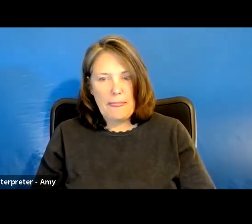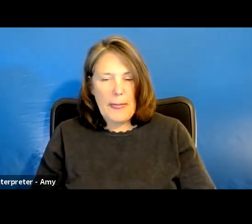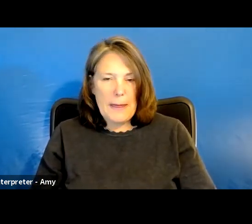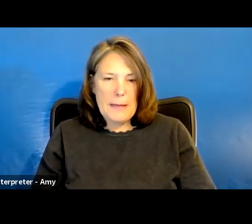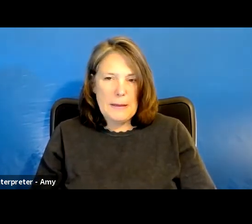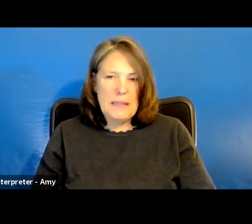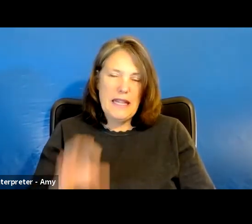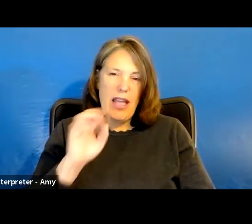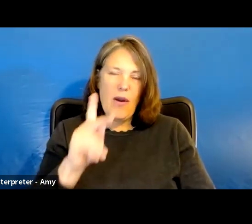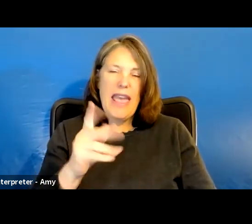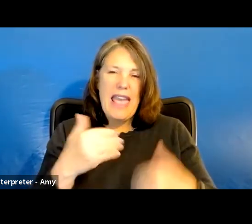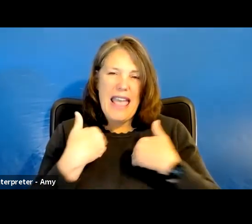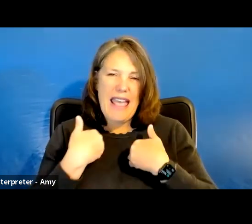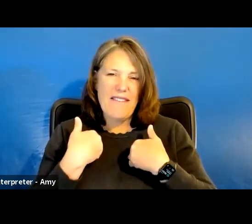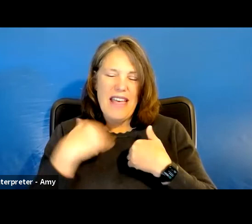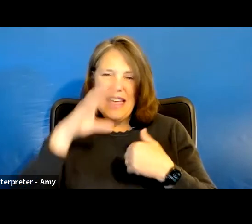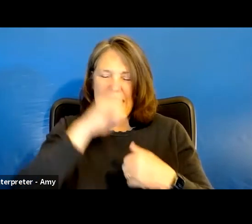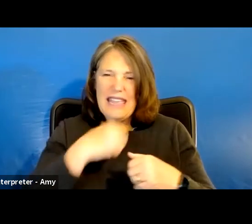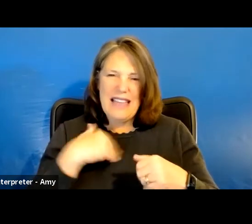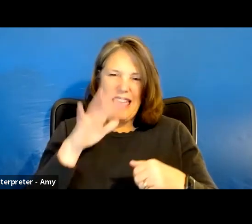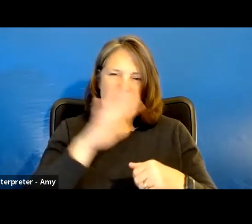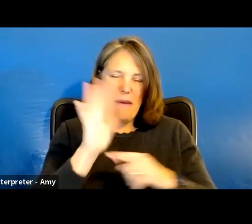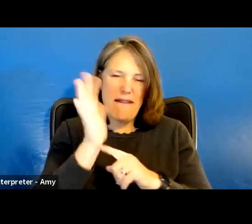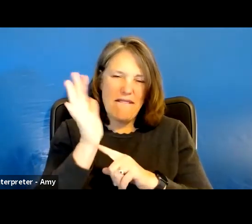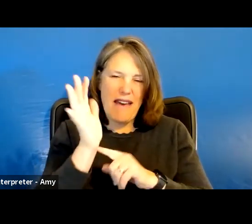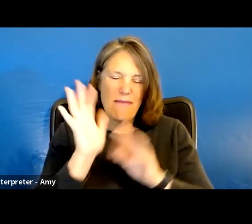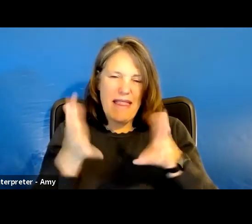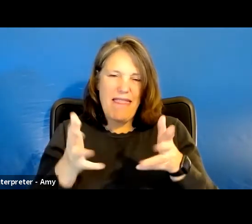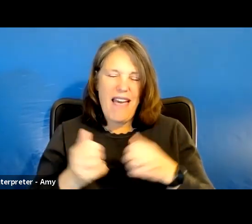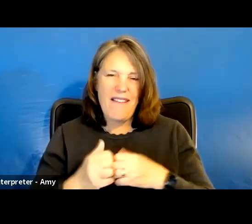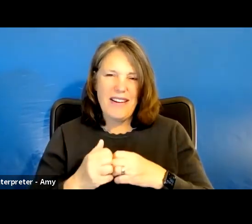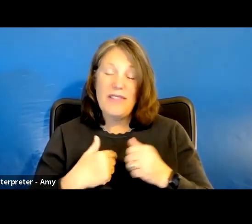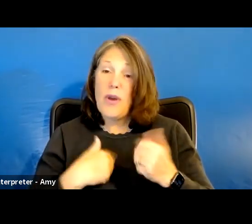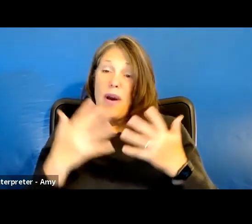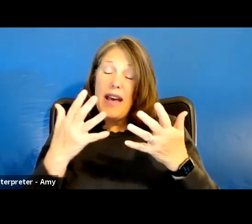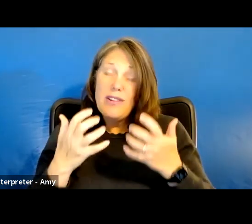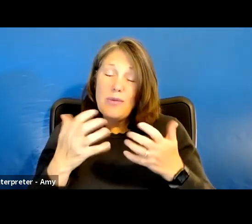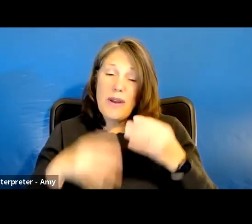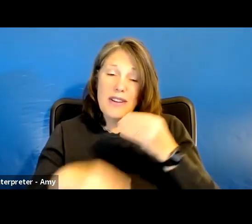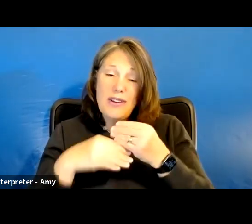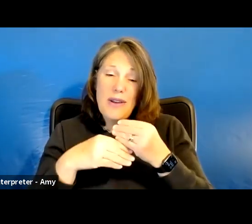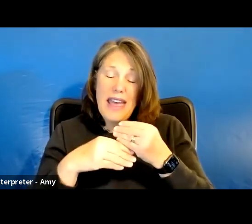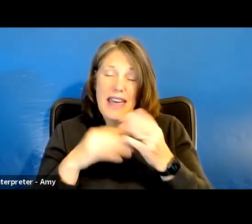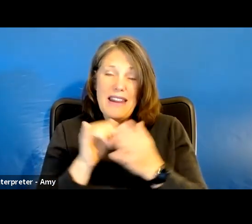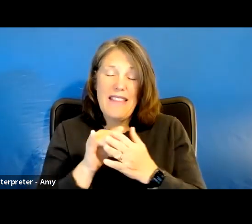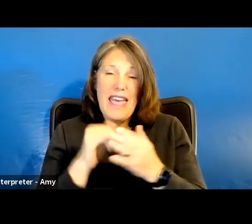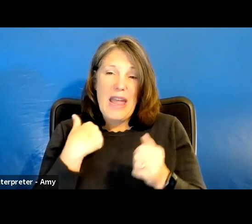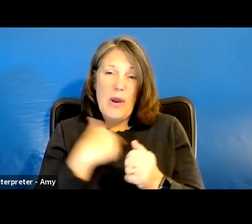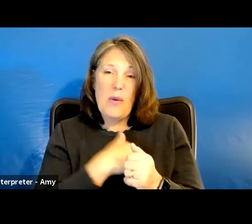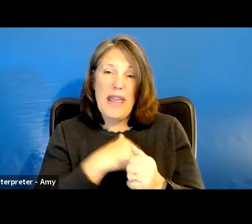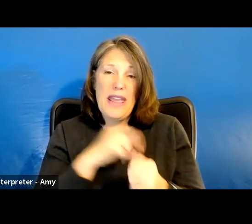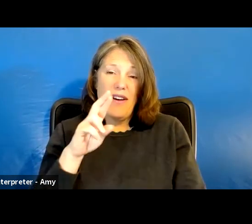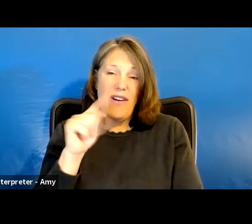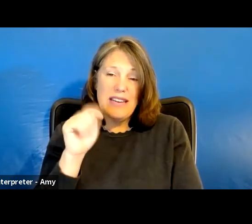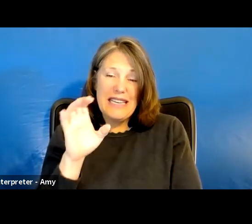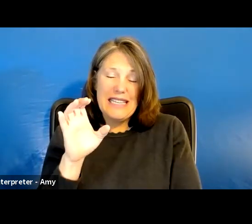Okay, well, I have, I guess I have about five minutes left. So I just wanted to add that we at the RTC